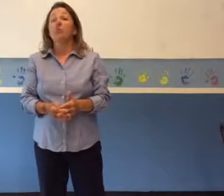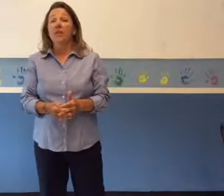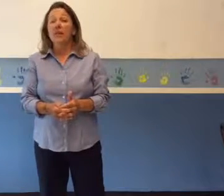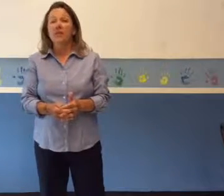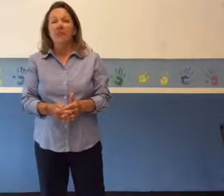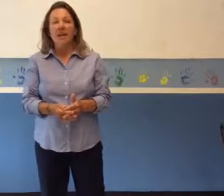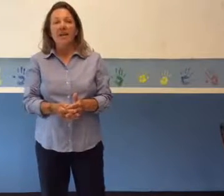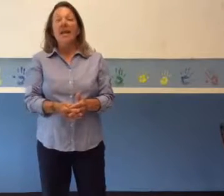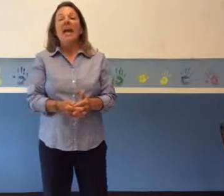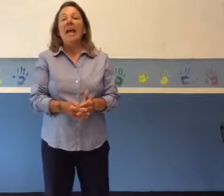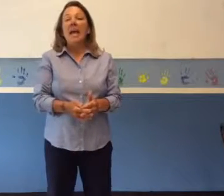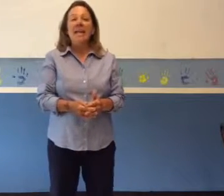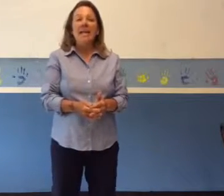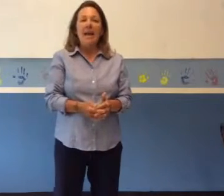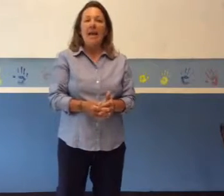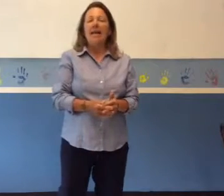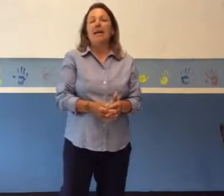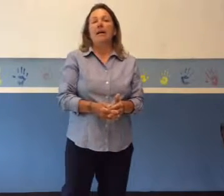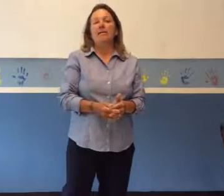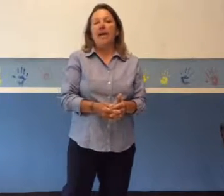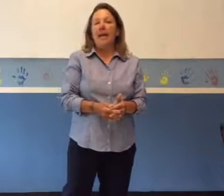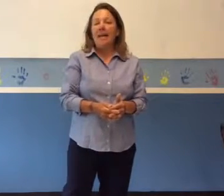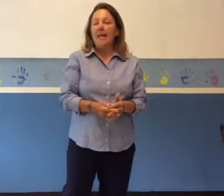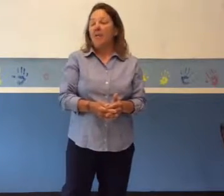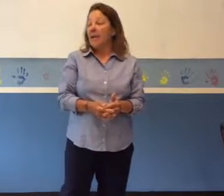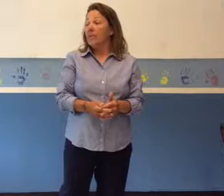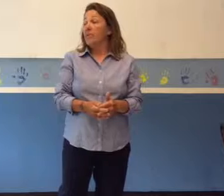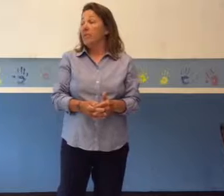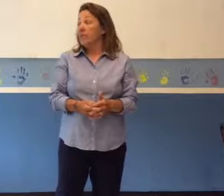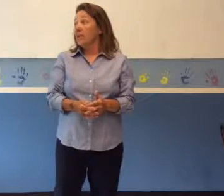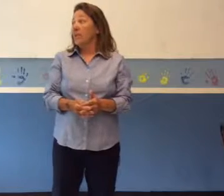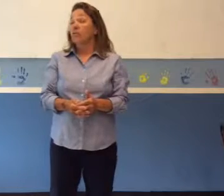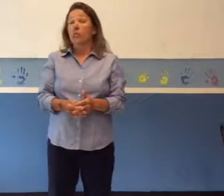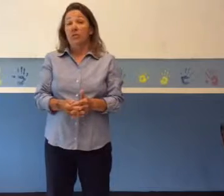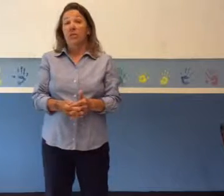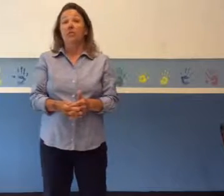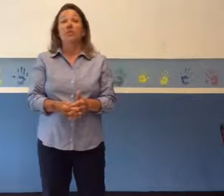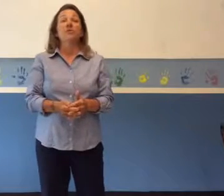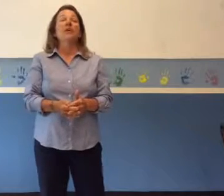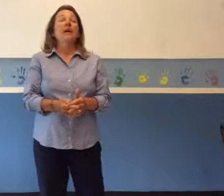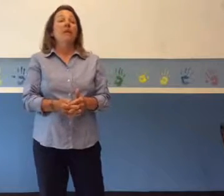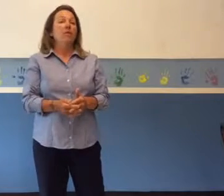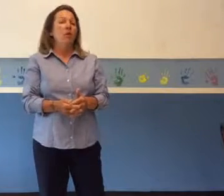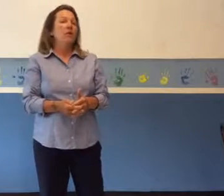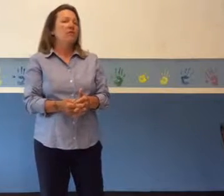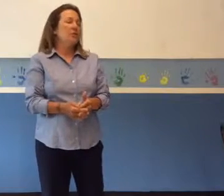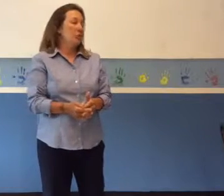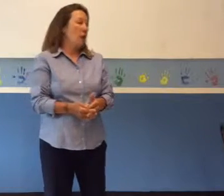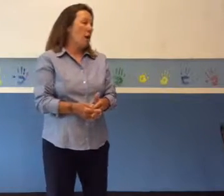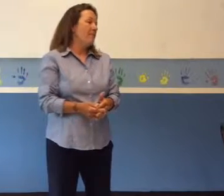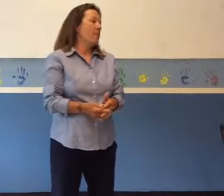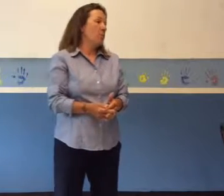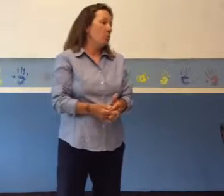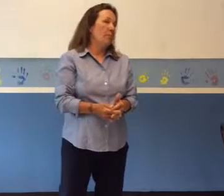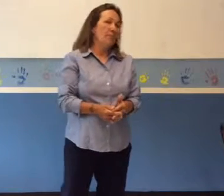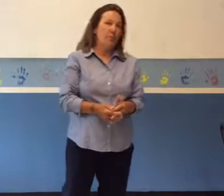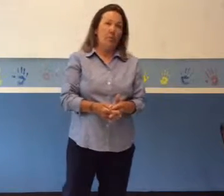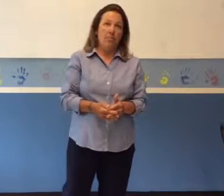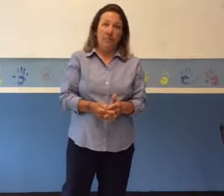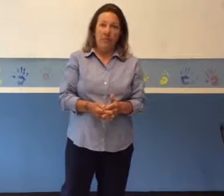2010, 88 out of 80,000 city school teachers have lost their job for poor performance.